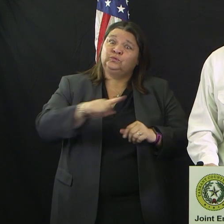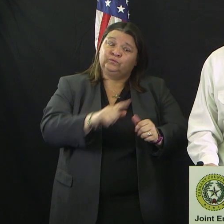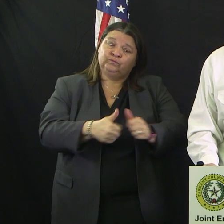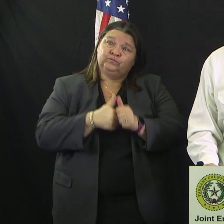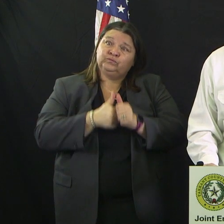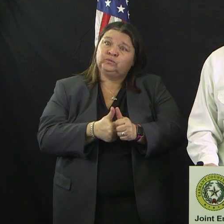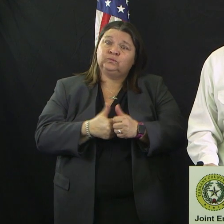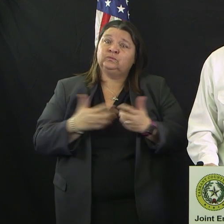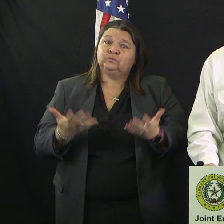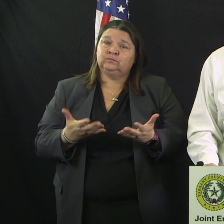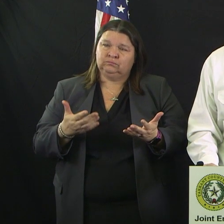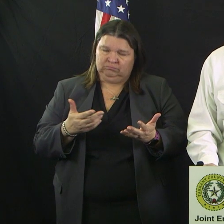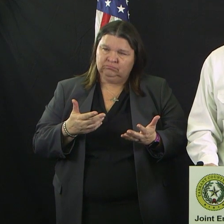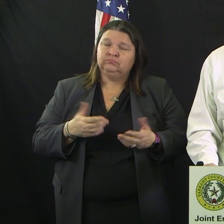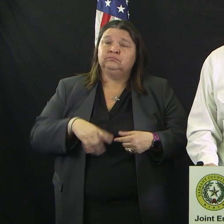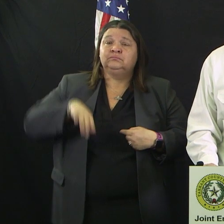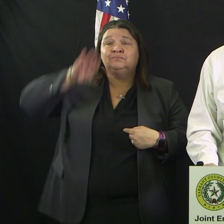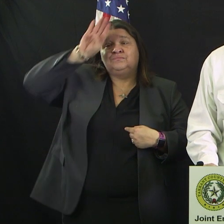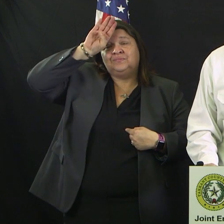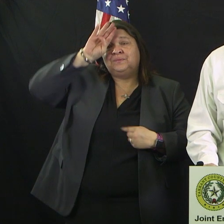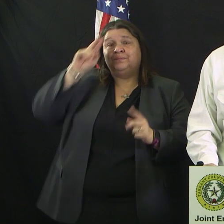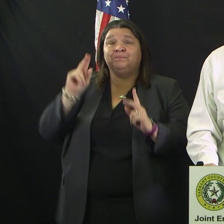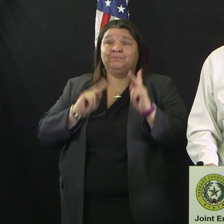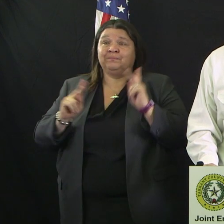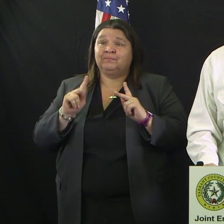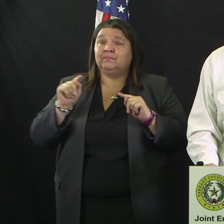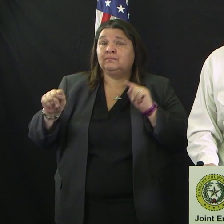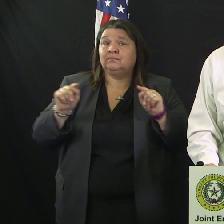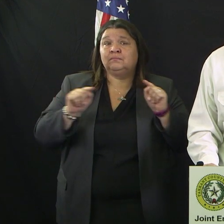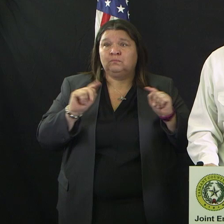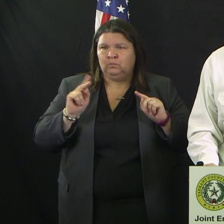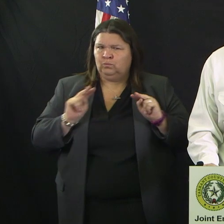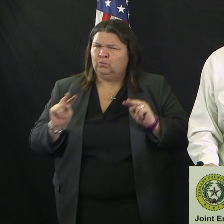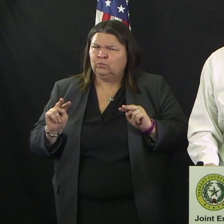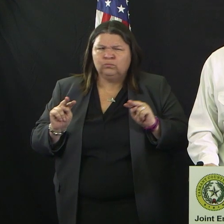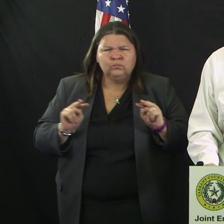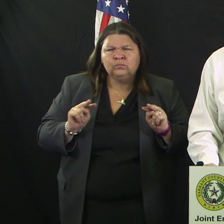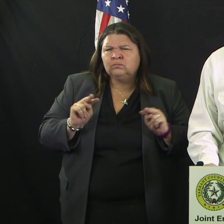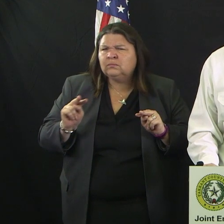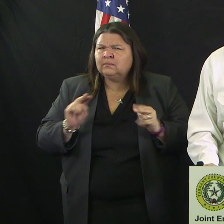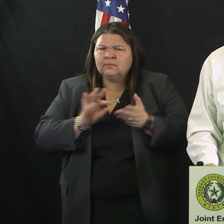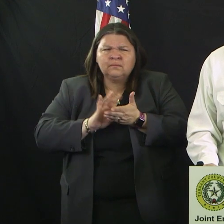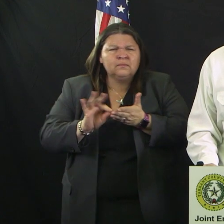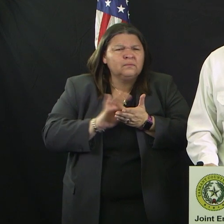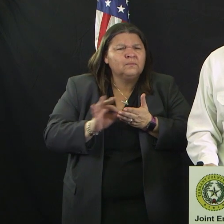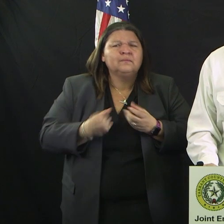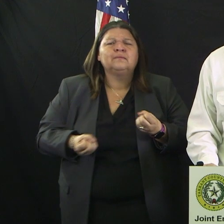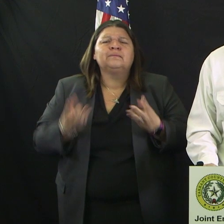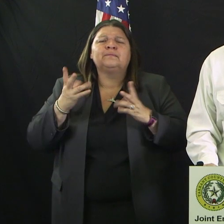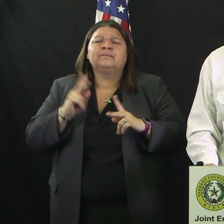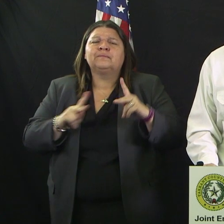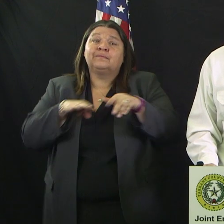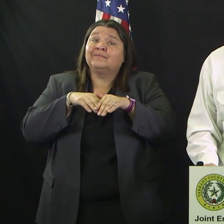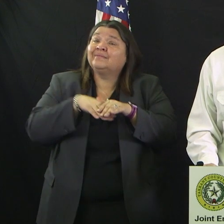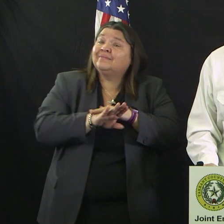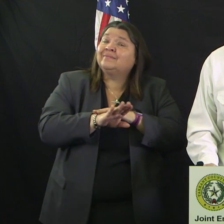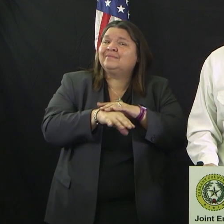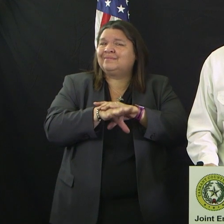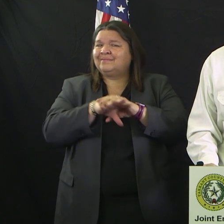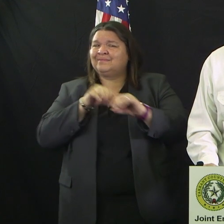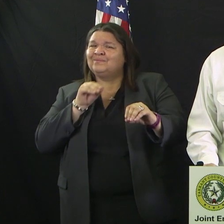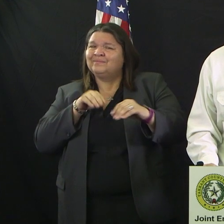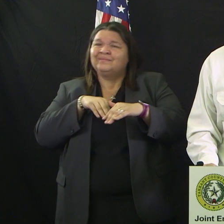They've been making sure that as we are prepared to aggressively enforce the fire code, there's been